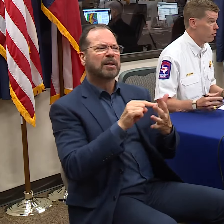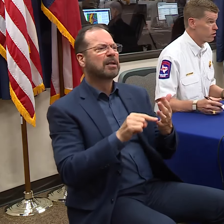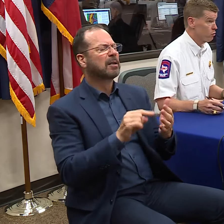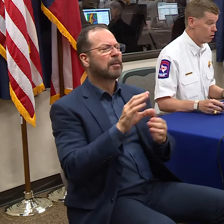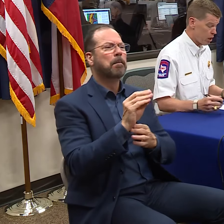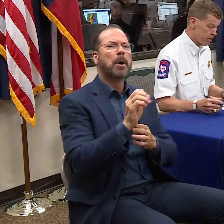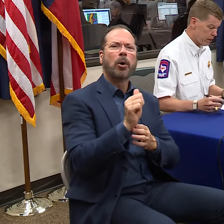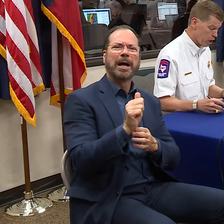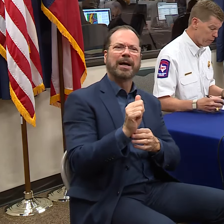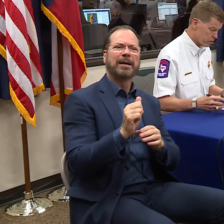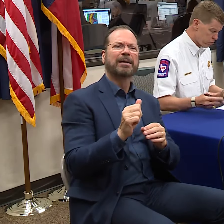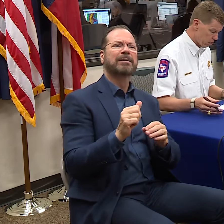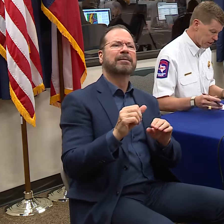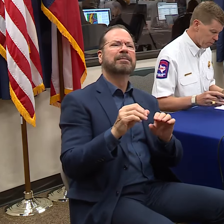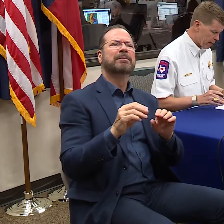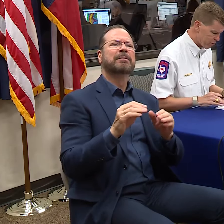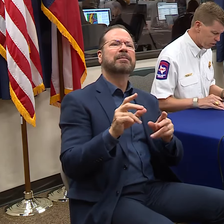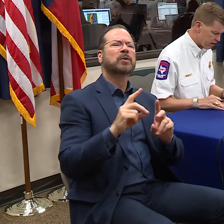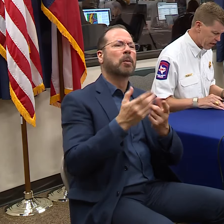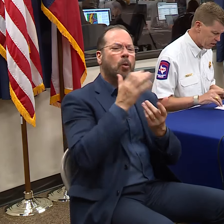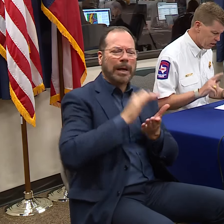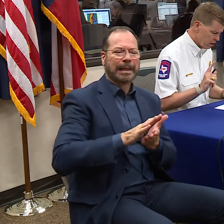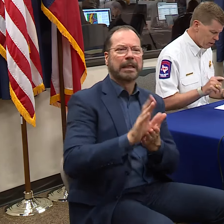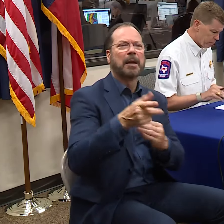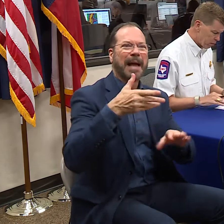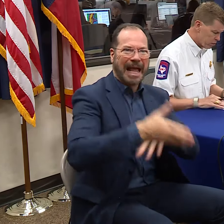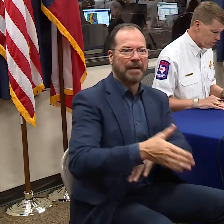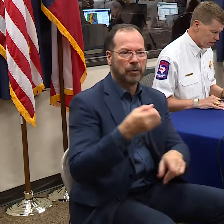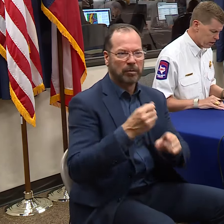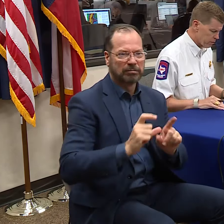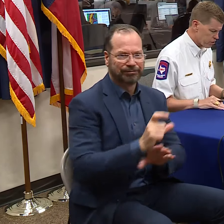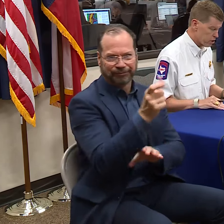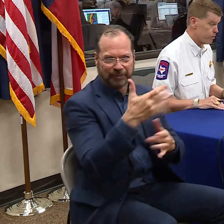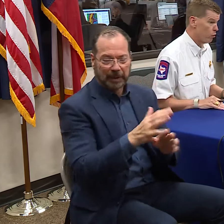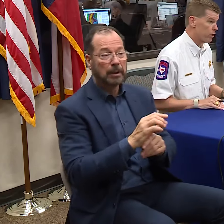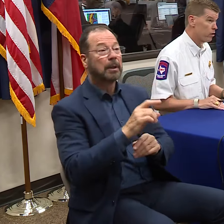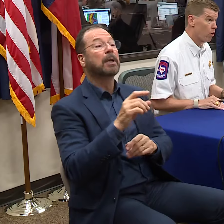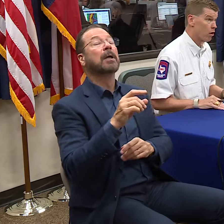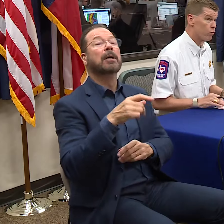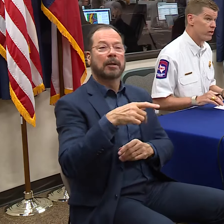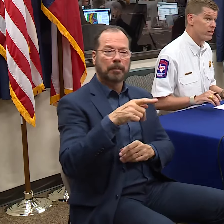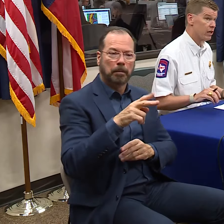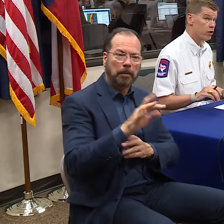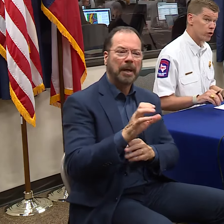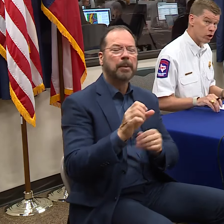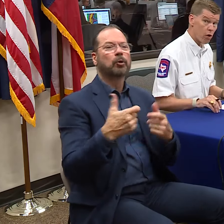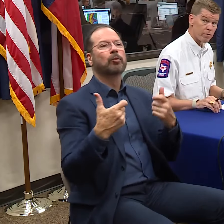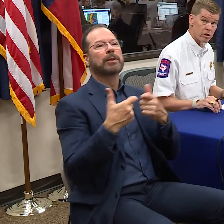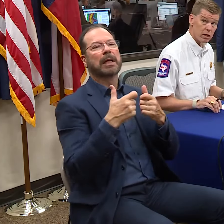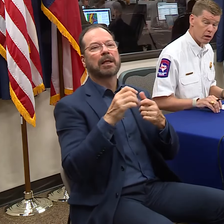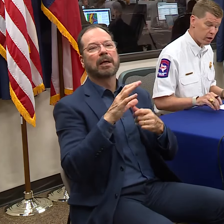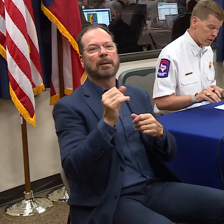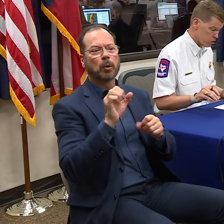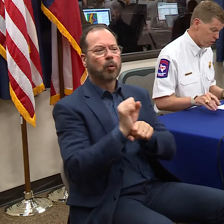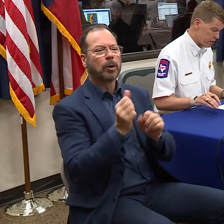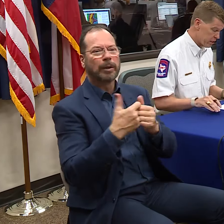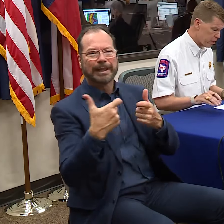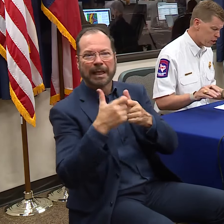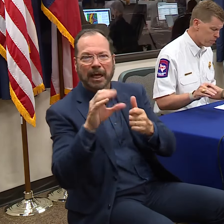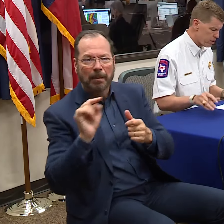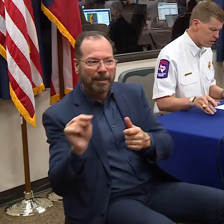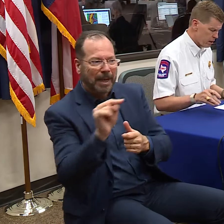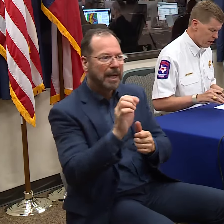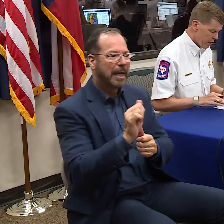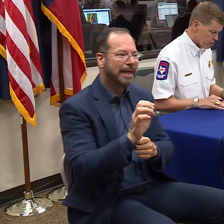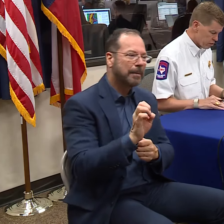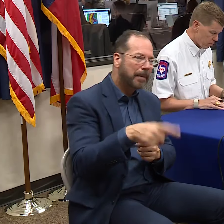VOAD partners that will come in and help us do cleanup after the fact. The Utility Commission has been working hard with the electric co-ops in the area, as well as